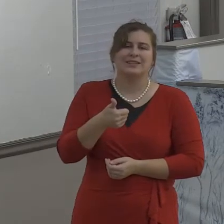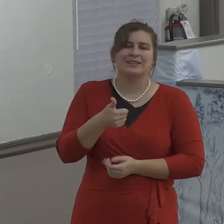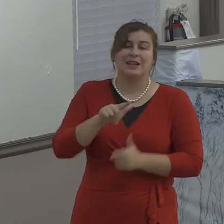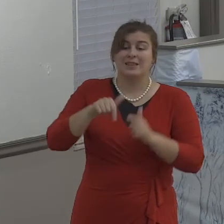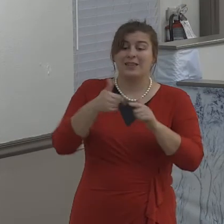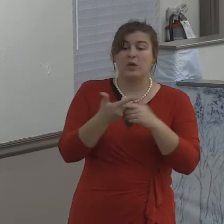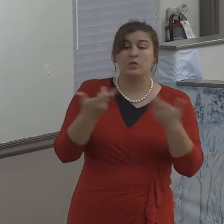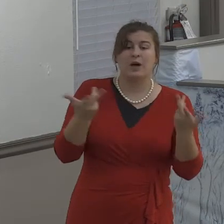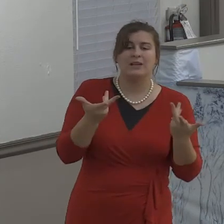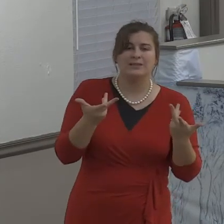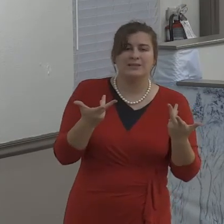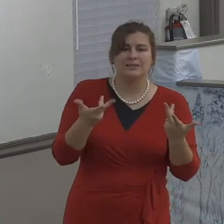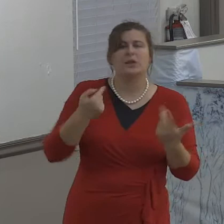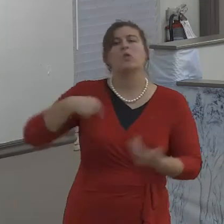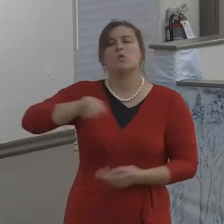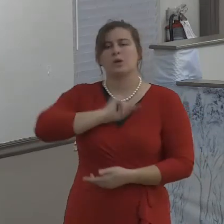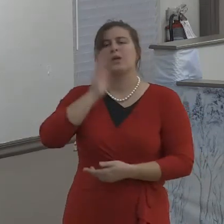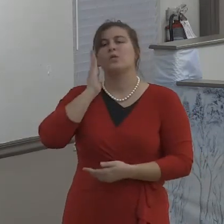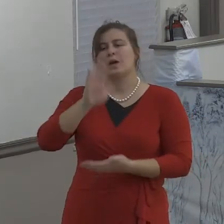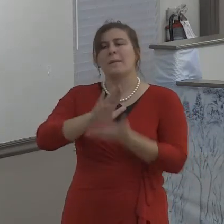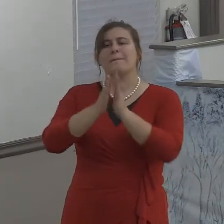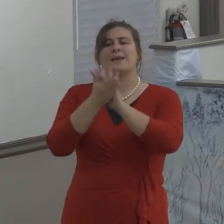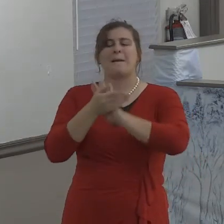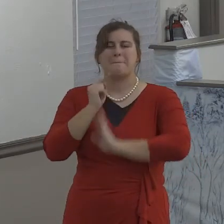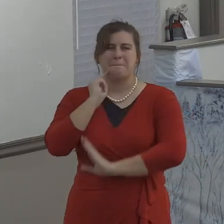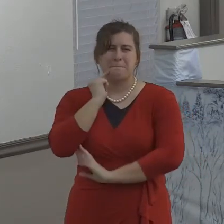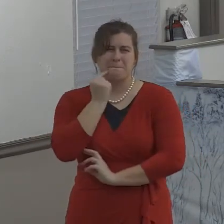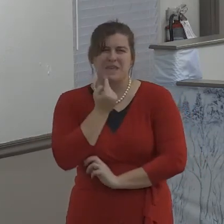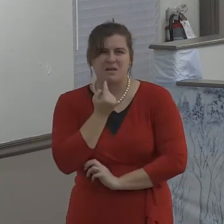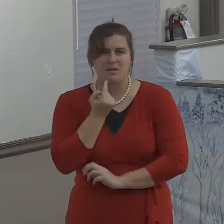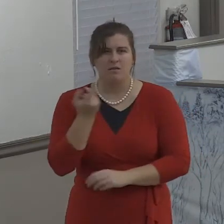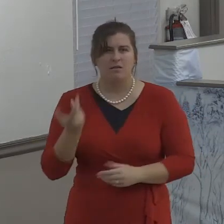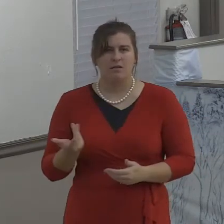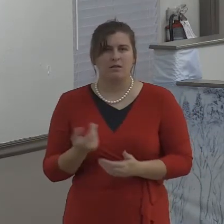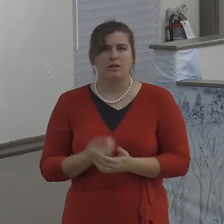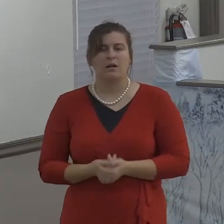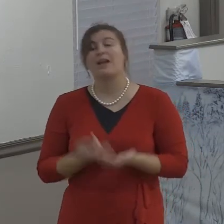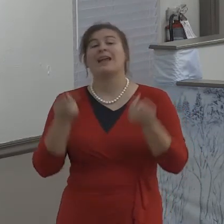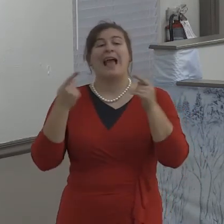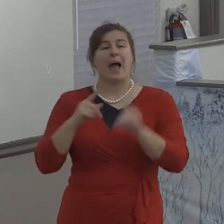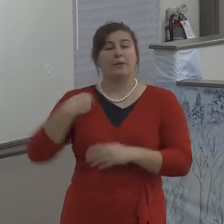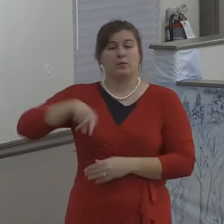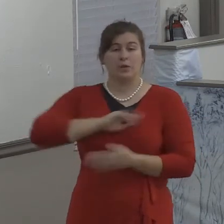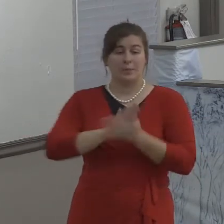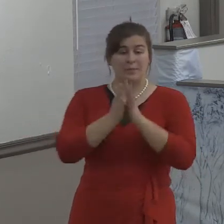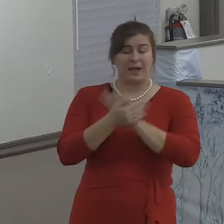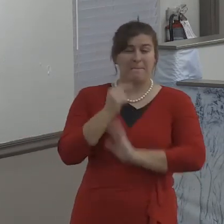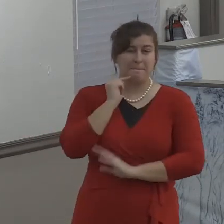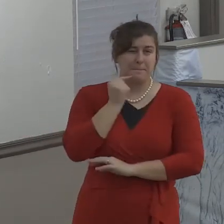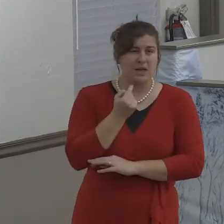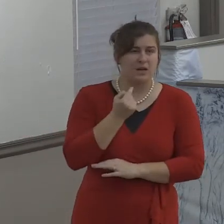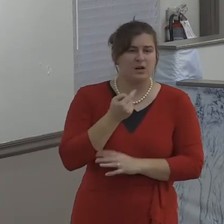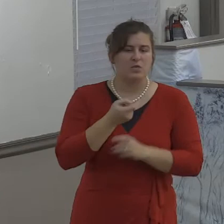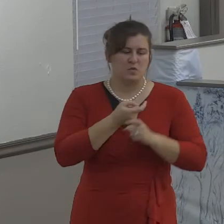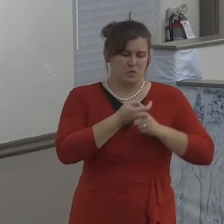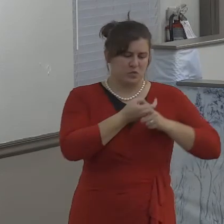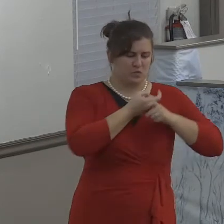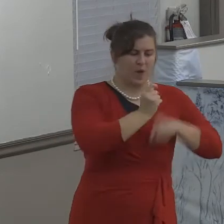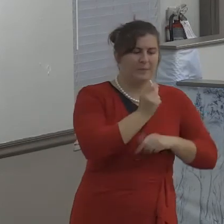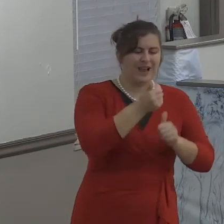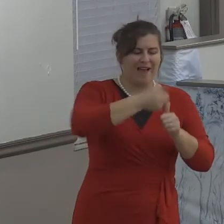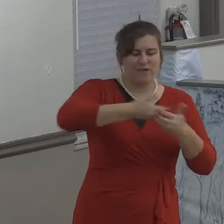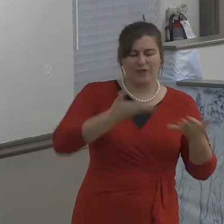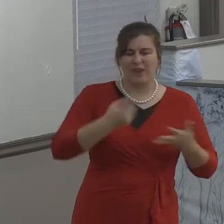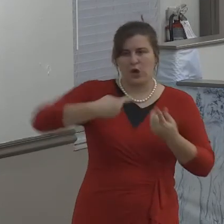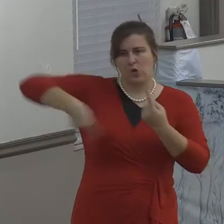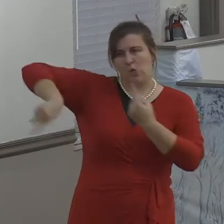kids and their kids are hard-hearted. Why? Because their hearts have been affected by a loved